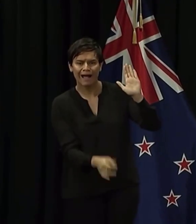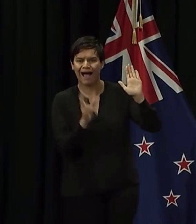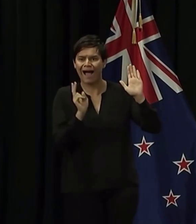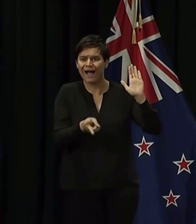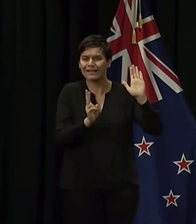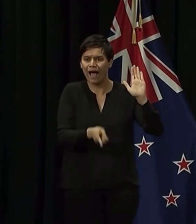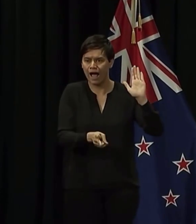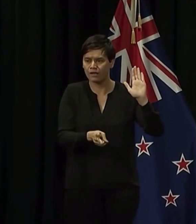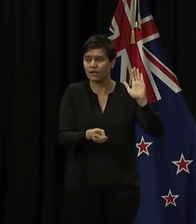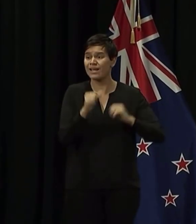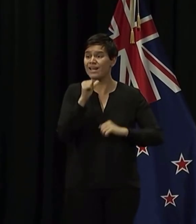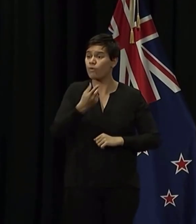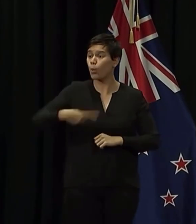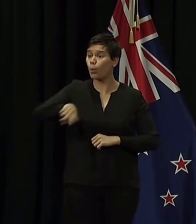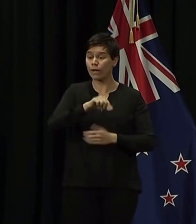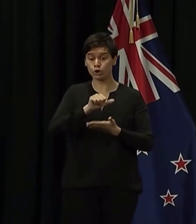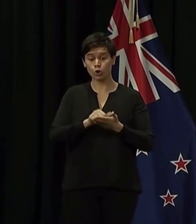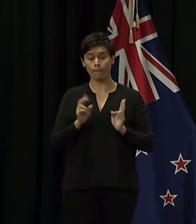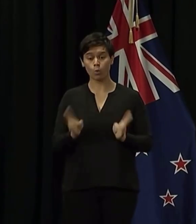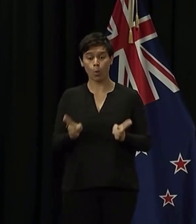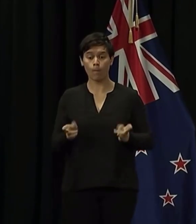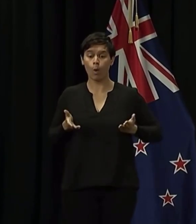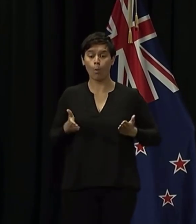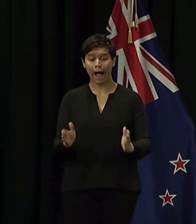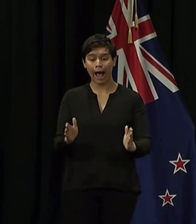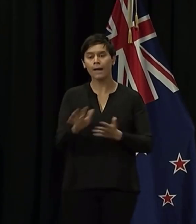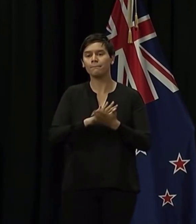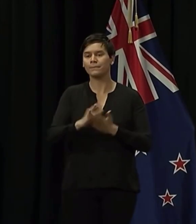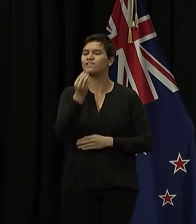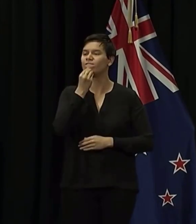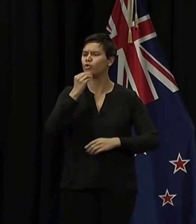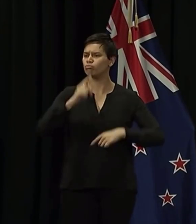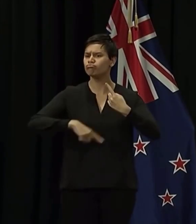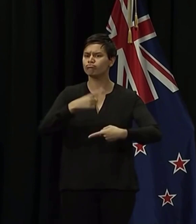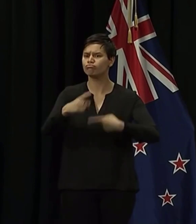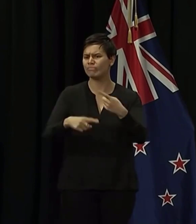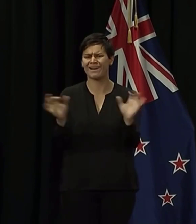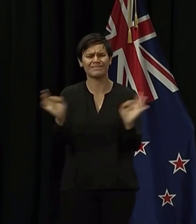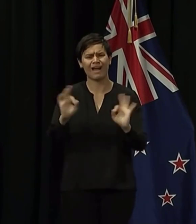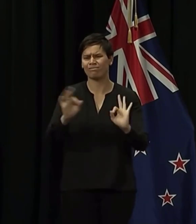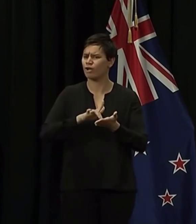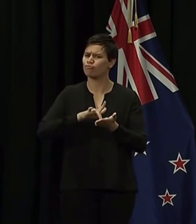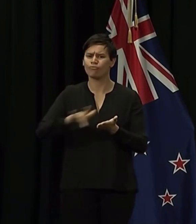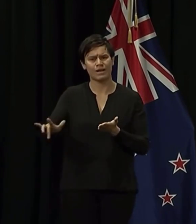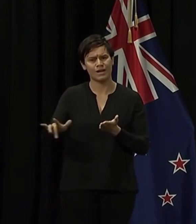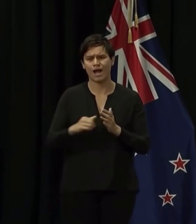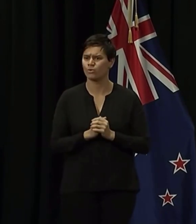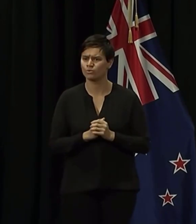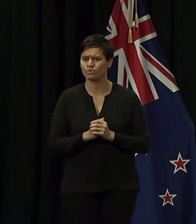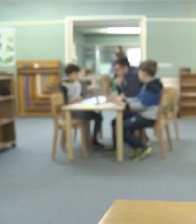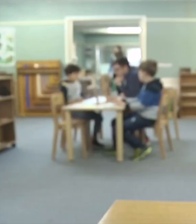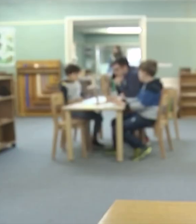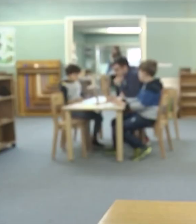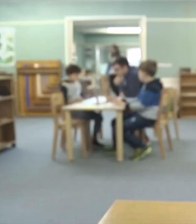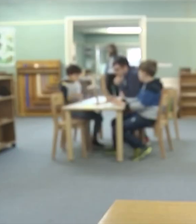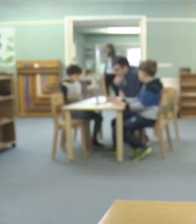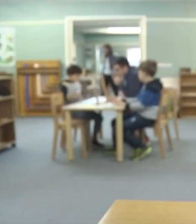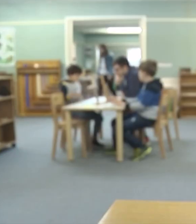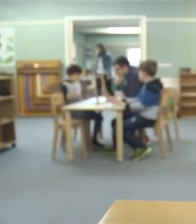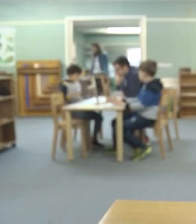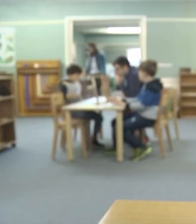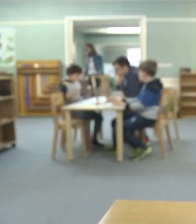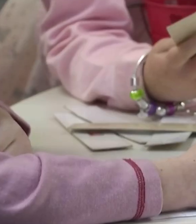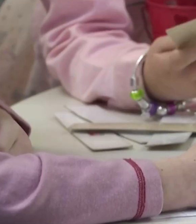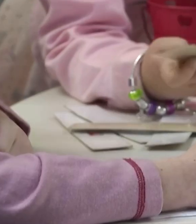everyone if we shop normally. Stock is not an issue in New Zealand. We will not run out of food. All schools